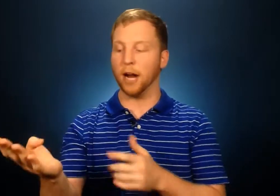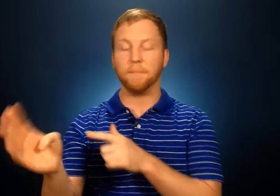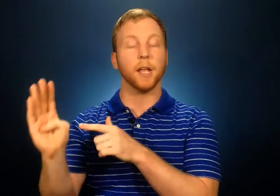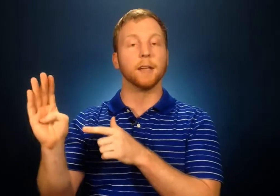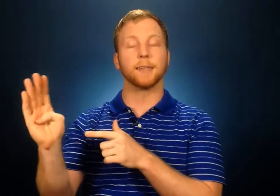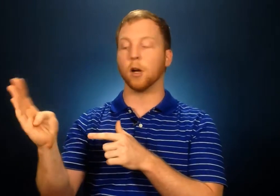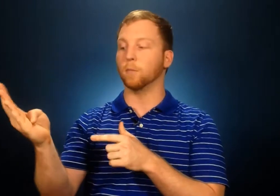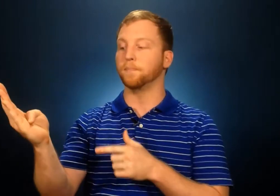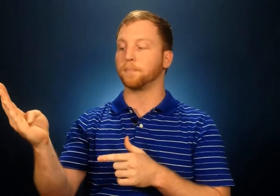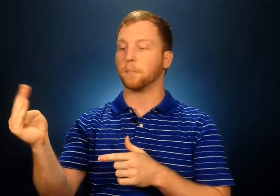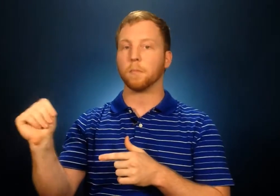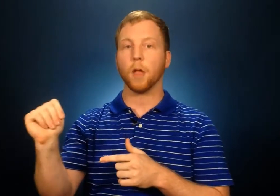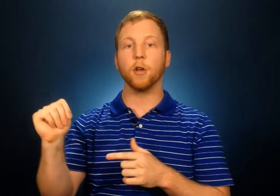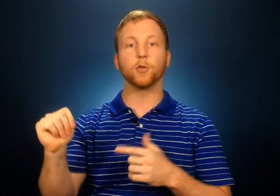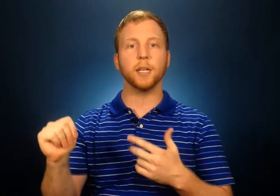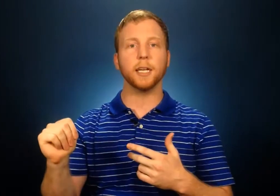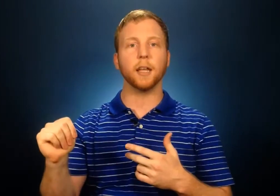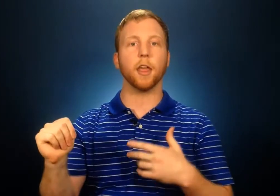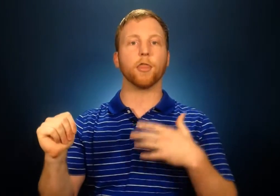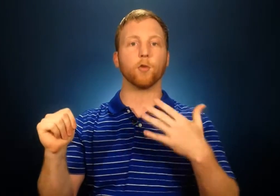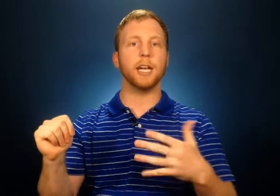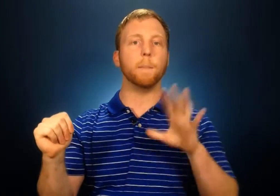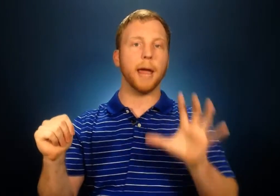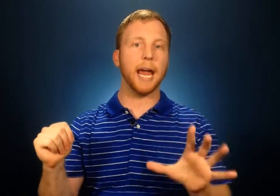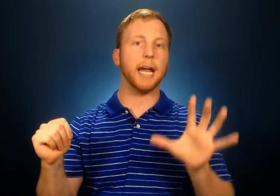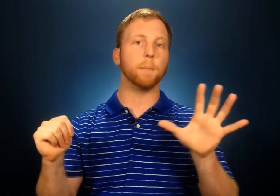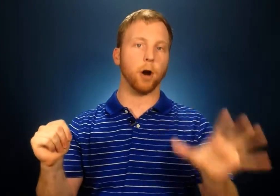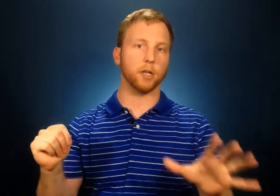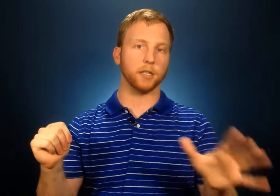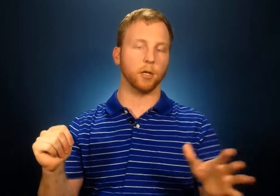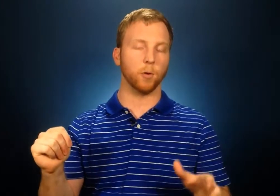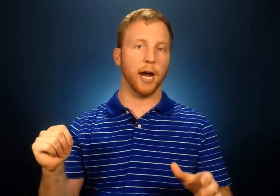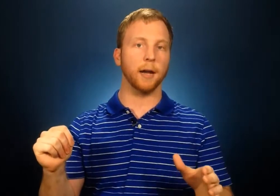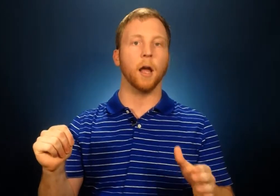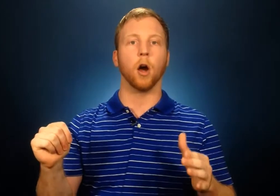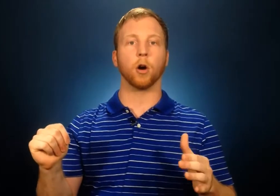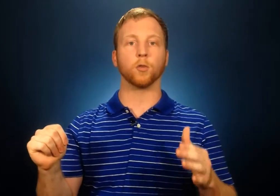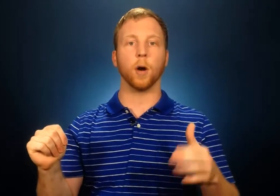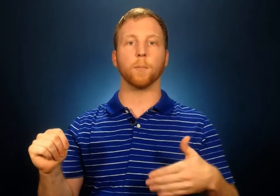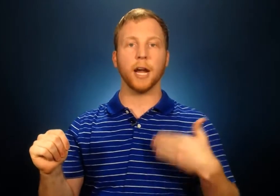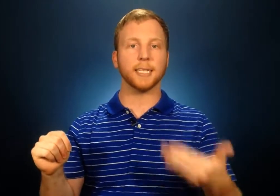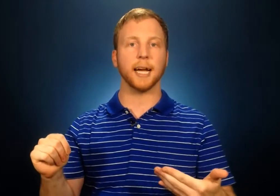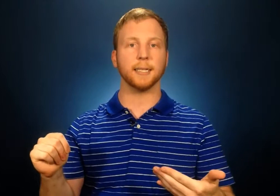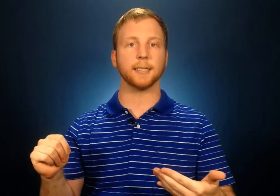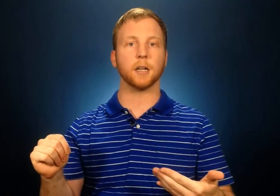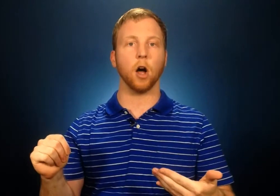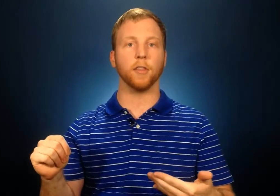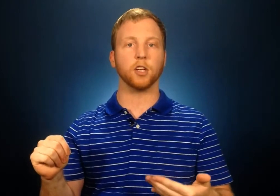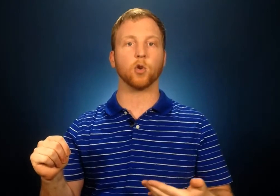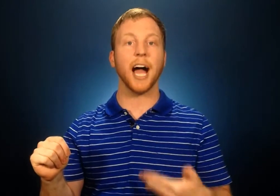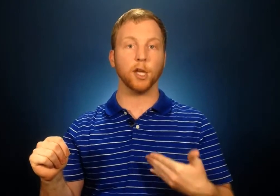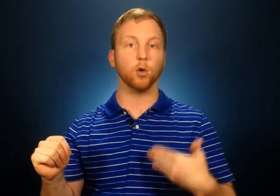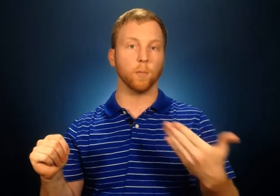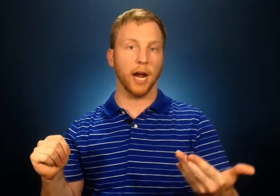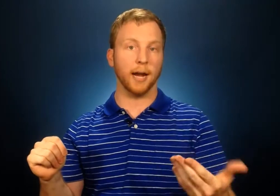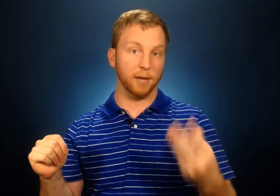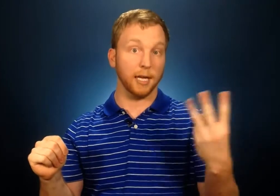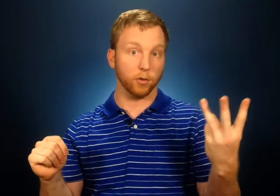brain. So there's really three main parts to your brain or as what brain scientists call the triune brain meaning three